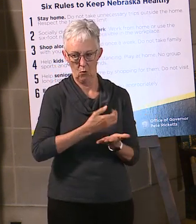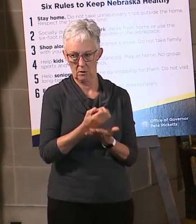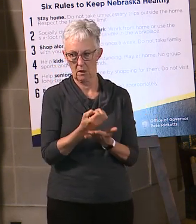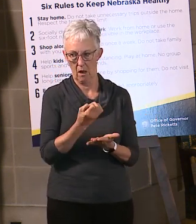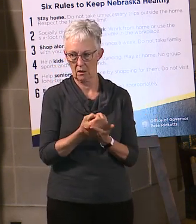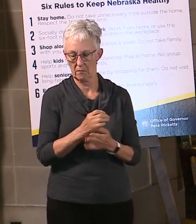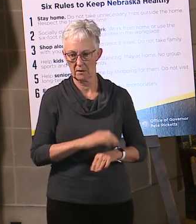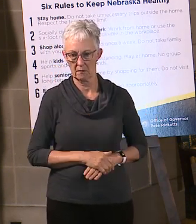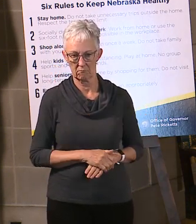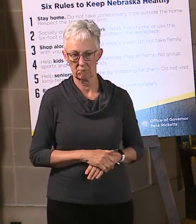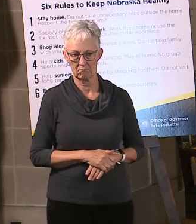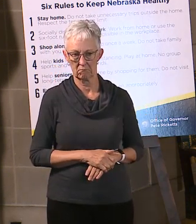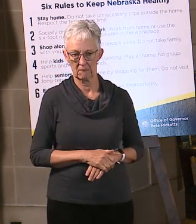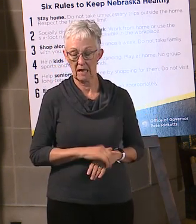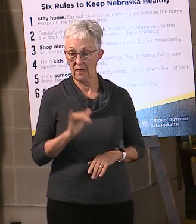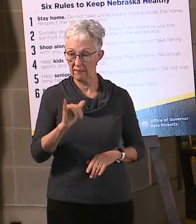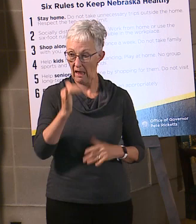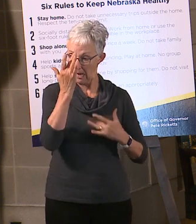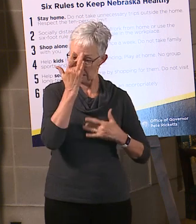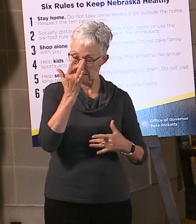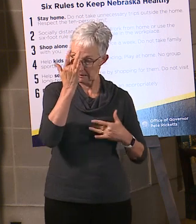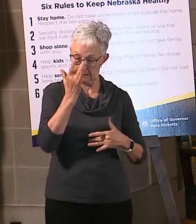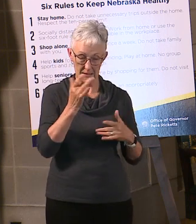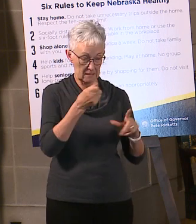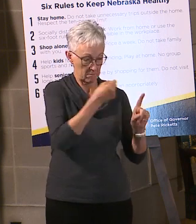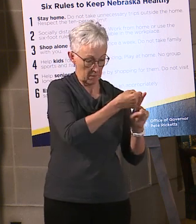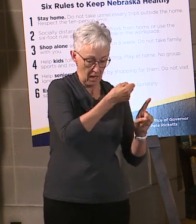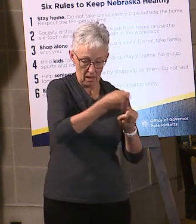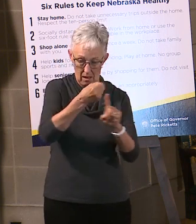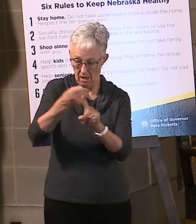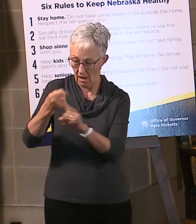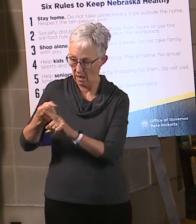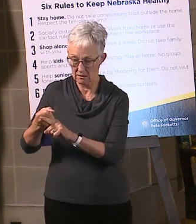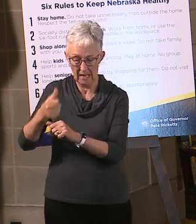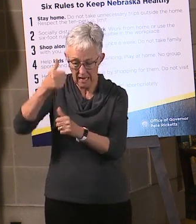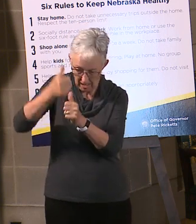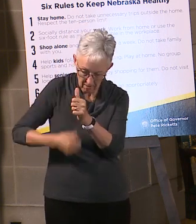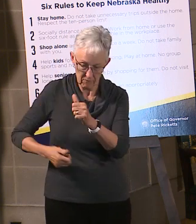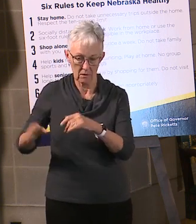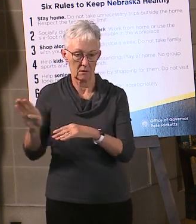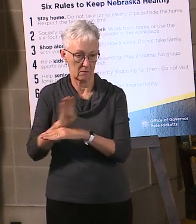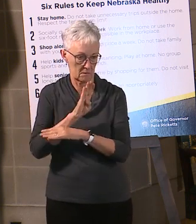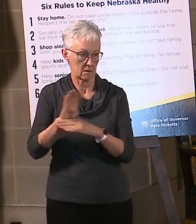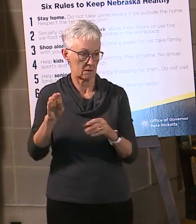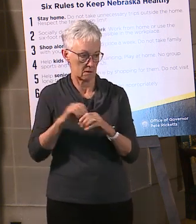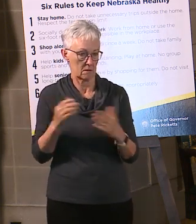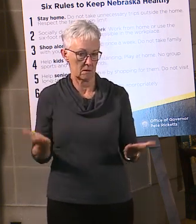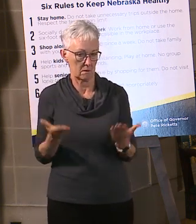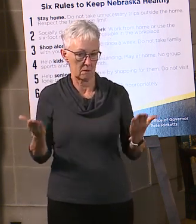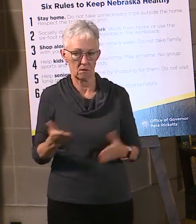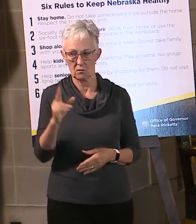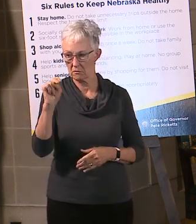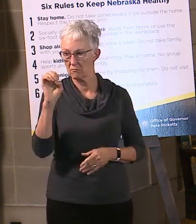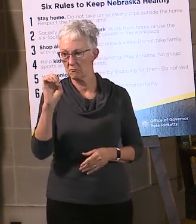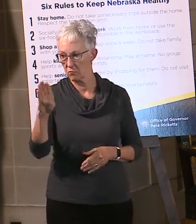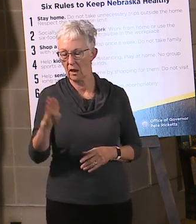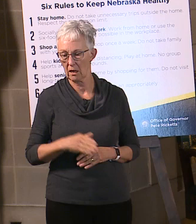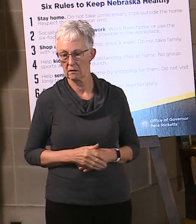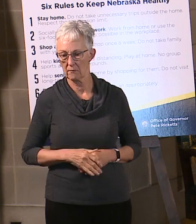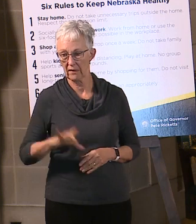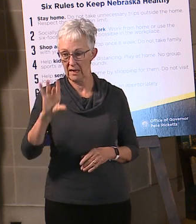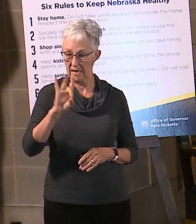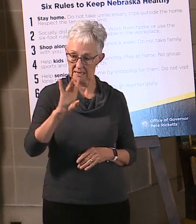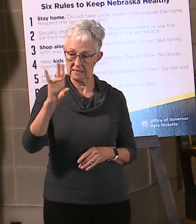part of Nebraska and every industry in Nebraska. As the Governor said, 87% of